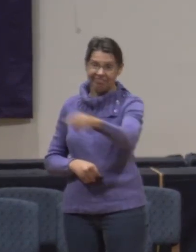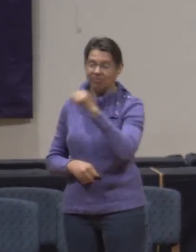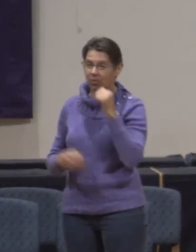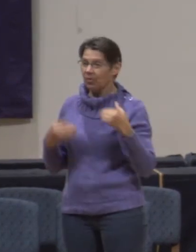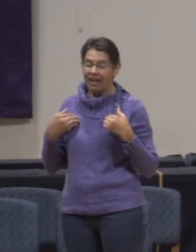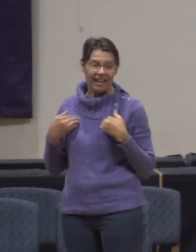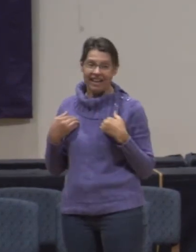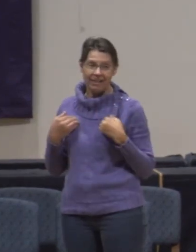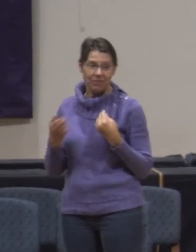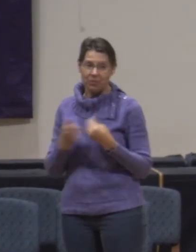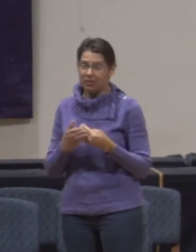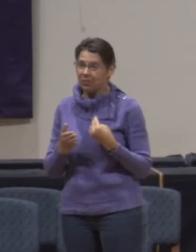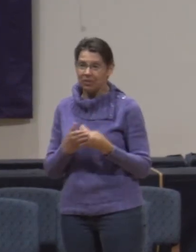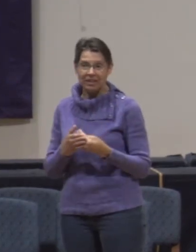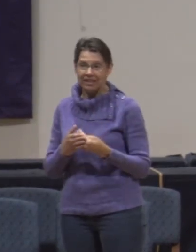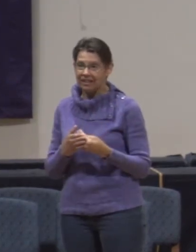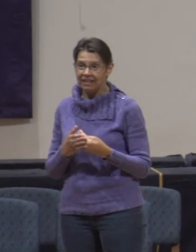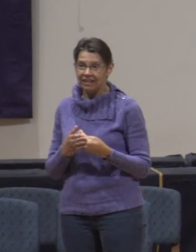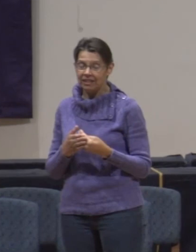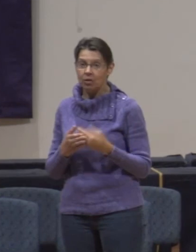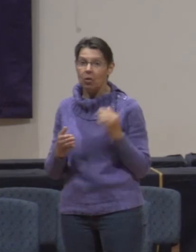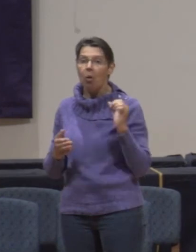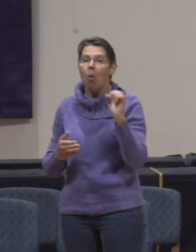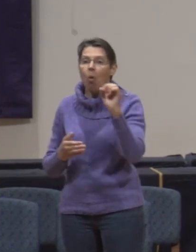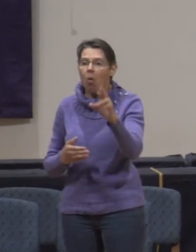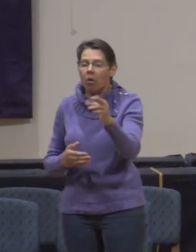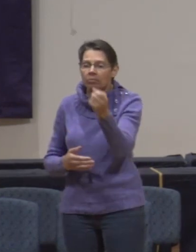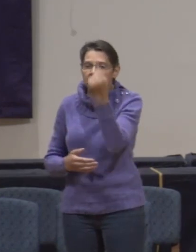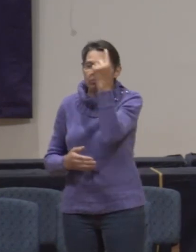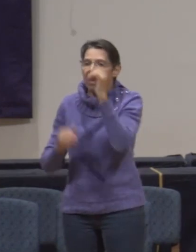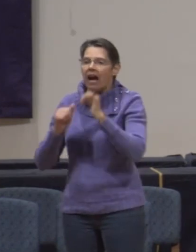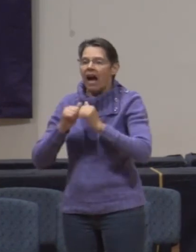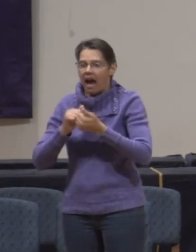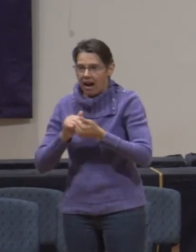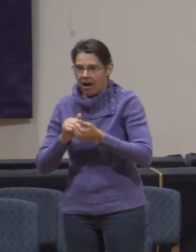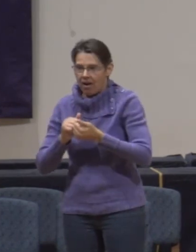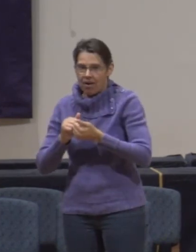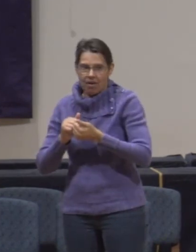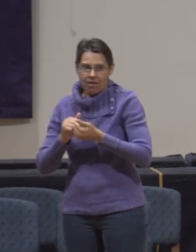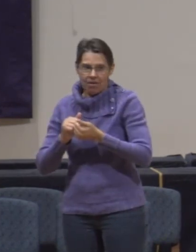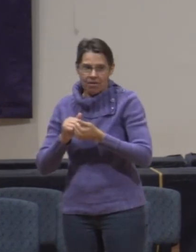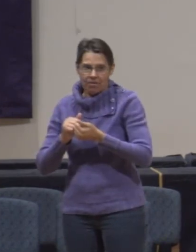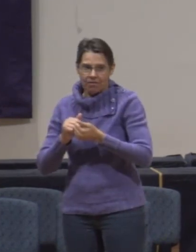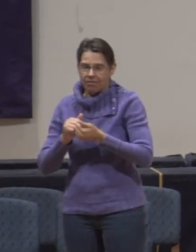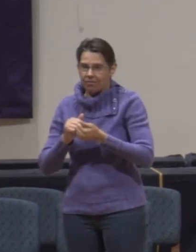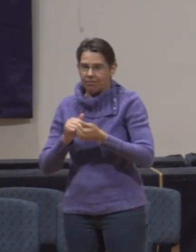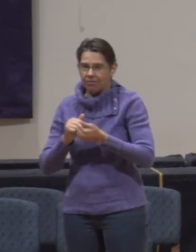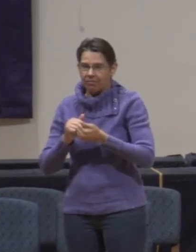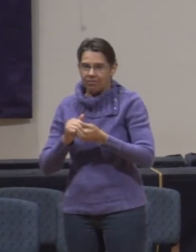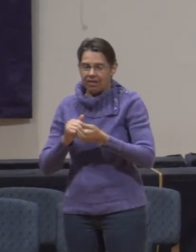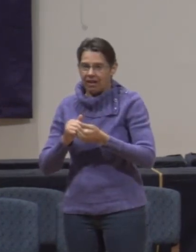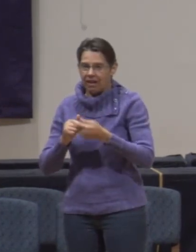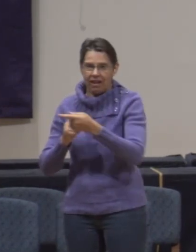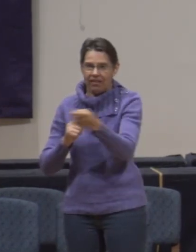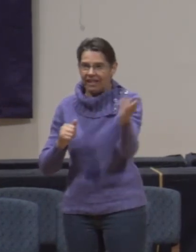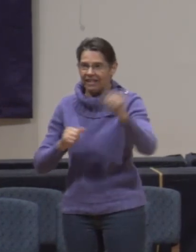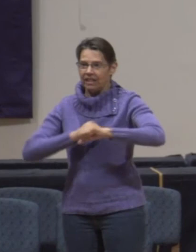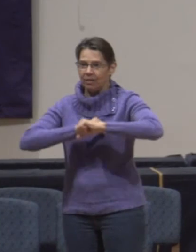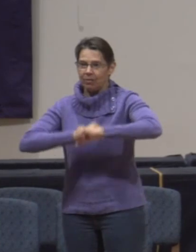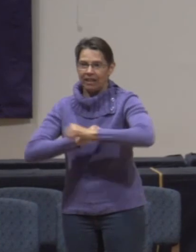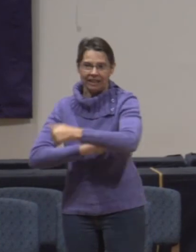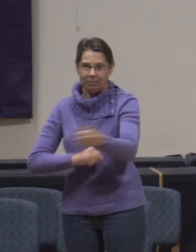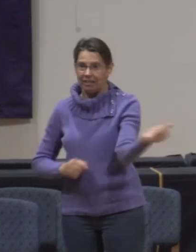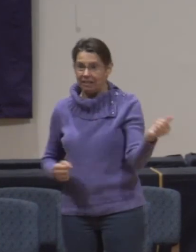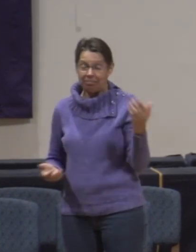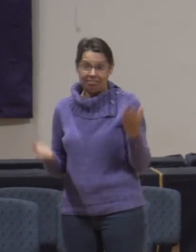or the understanding of what it is that they might need to purchase to keep them